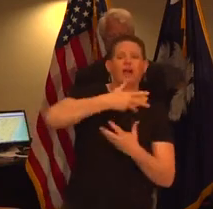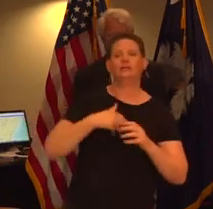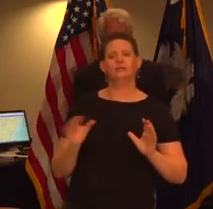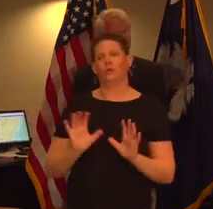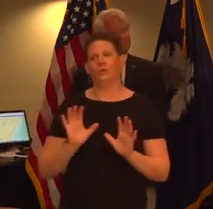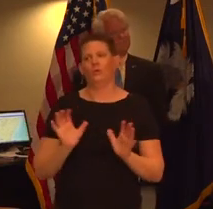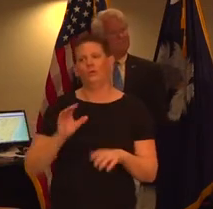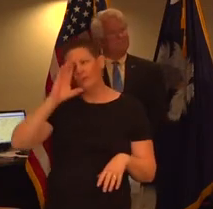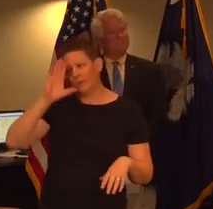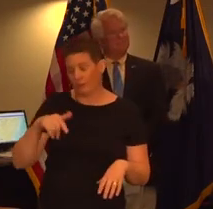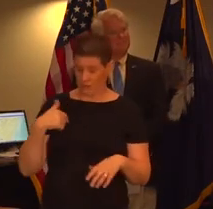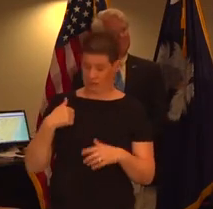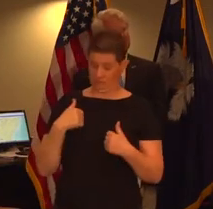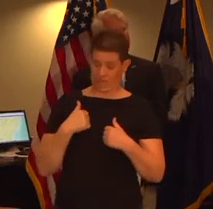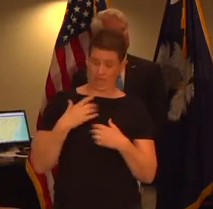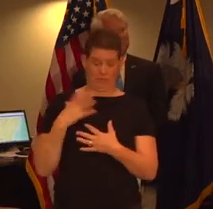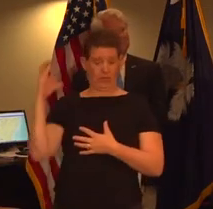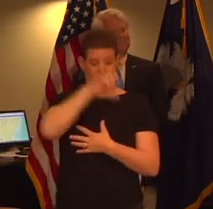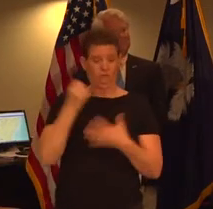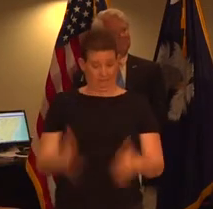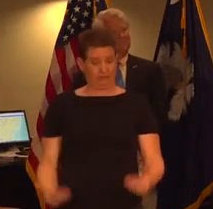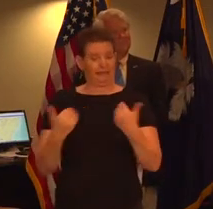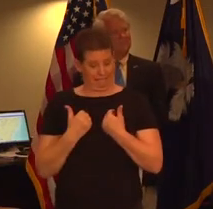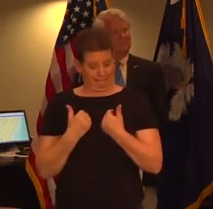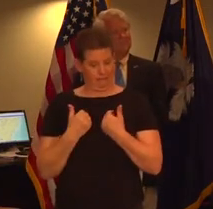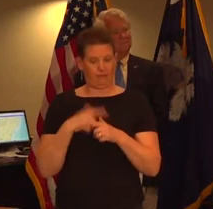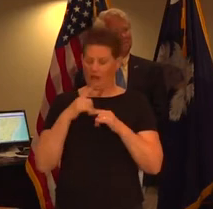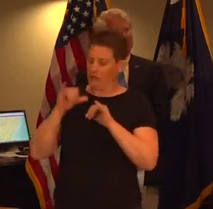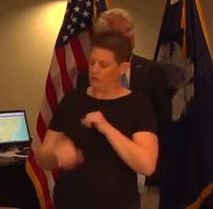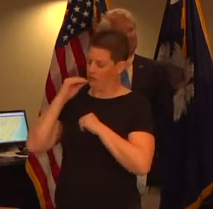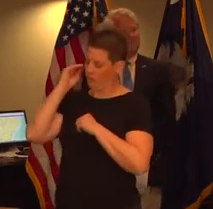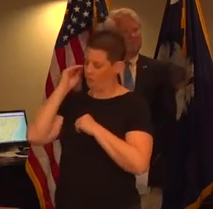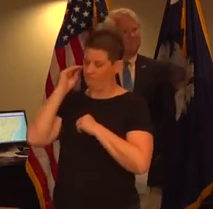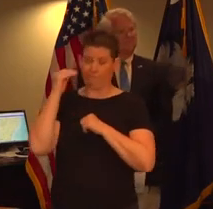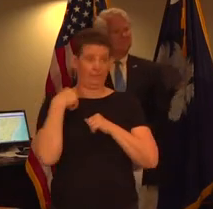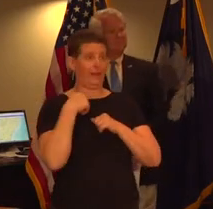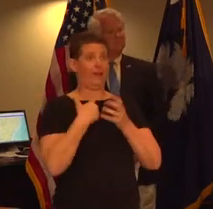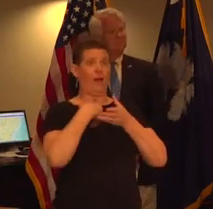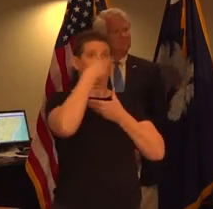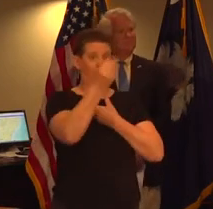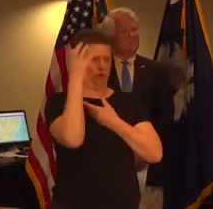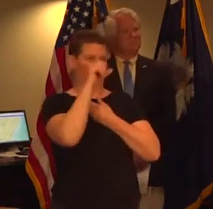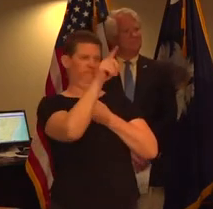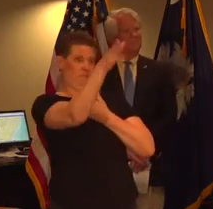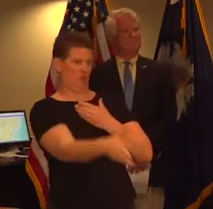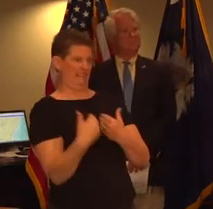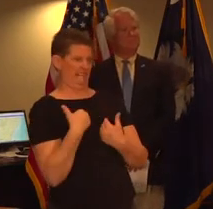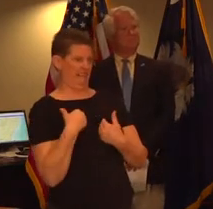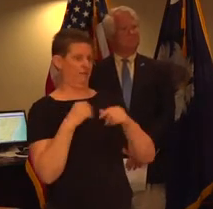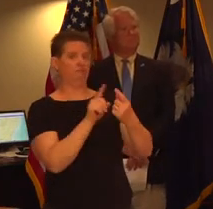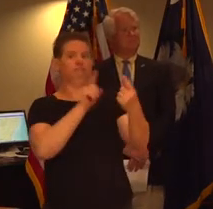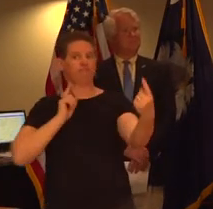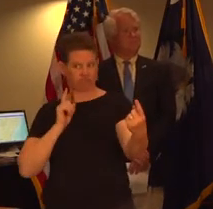we must all assume that we have the virus and we must all assume that the people we're talking to have the virus if